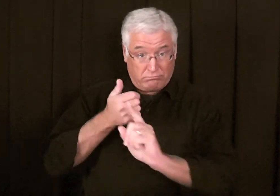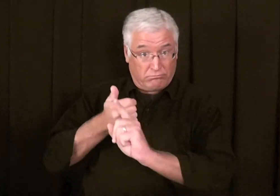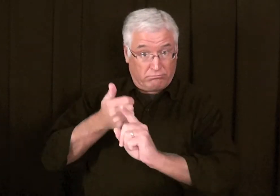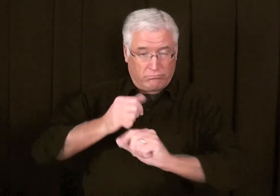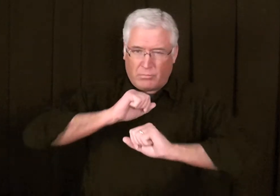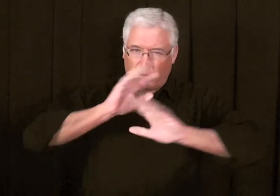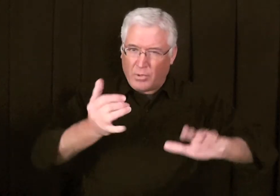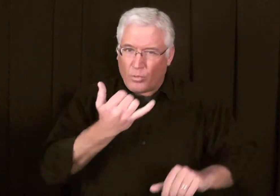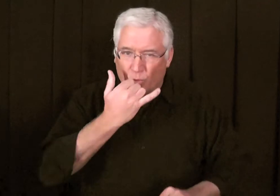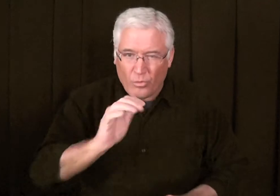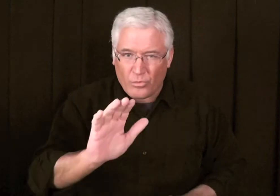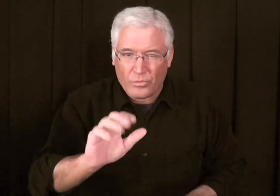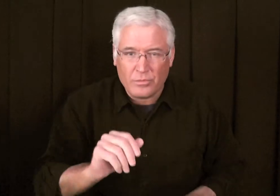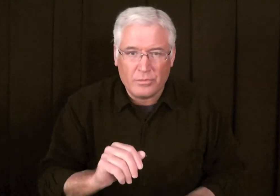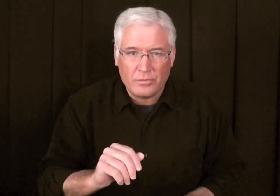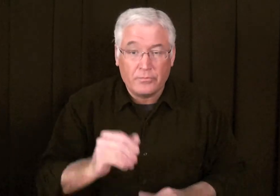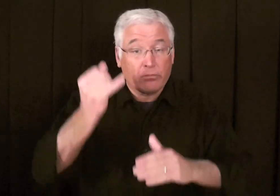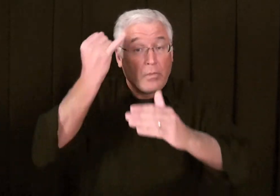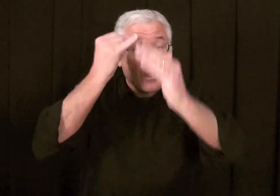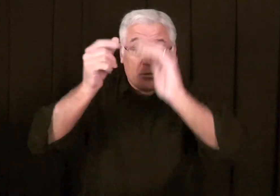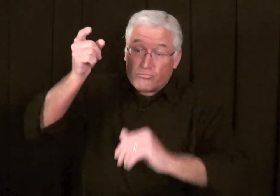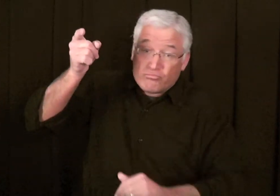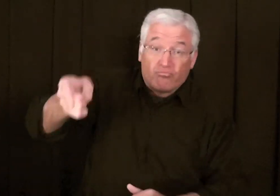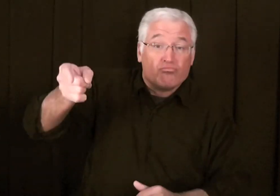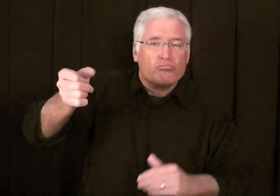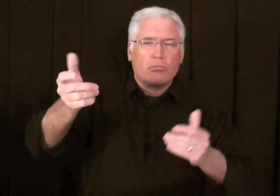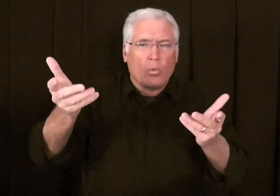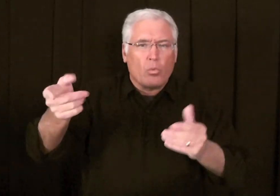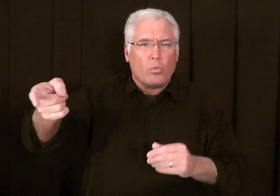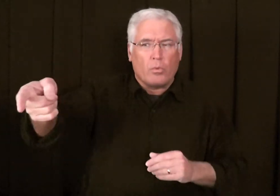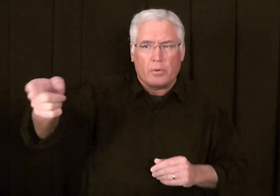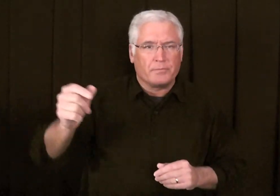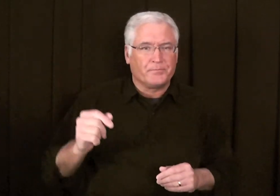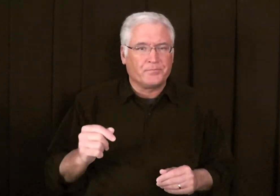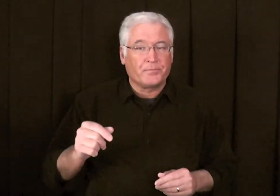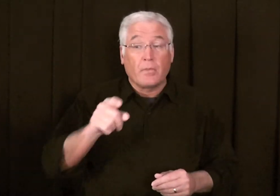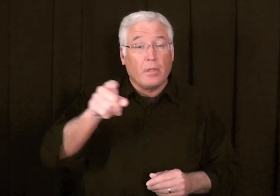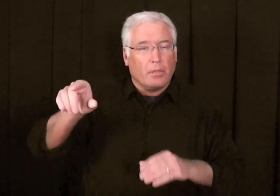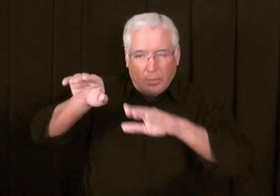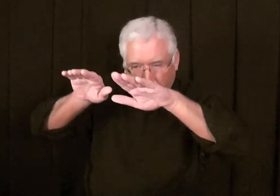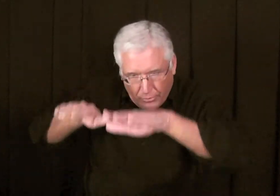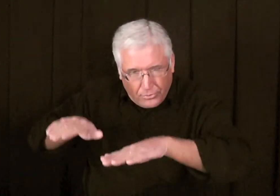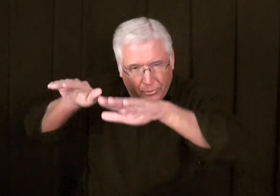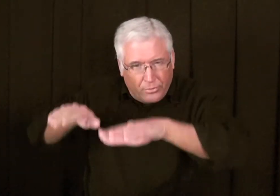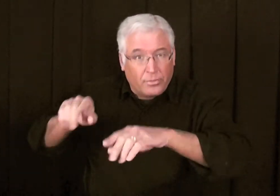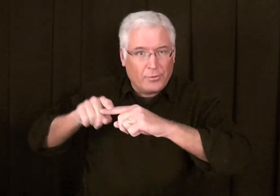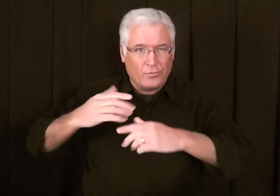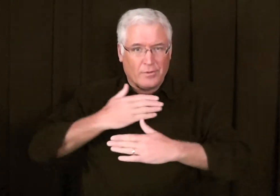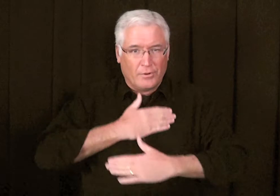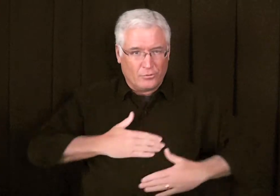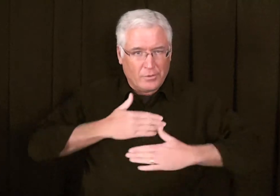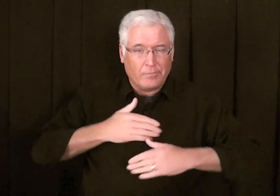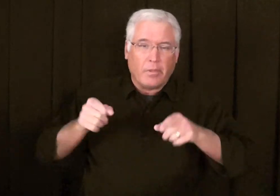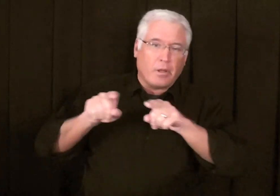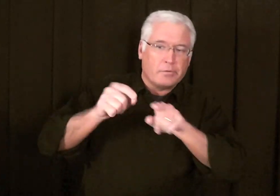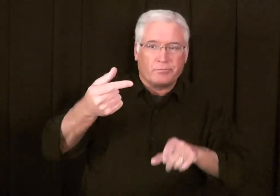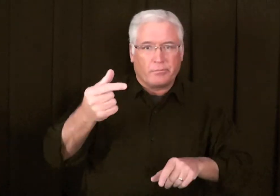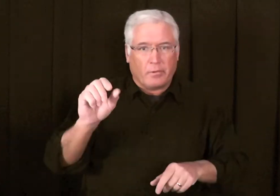Entertainment in itself, there's nothing wrong with it. And Isaiah was not condemning entertainment. What he was condemning was their worship of